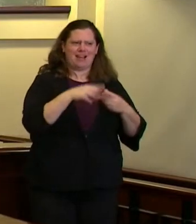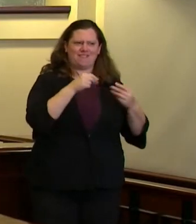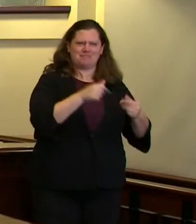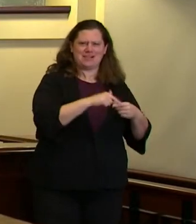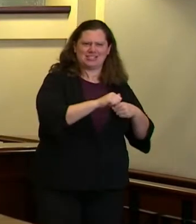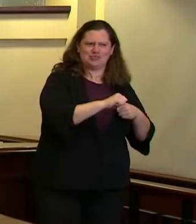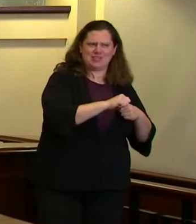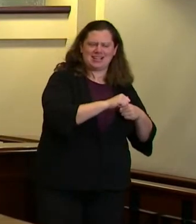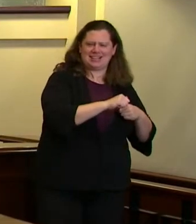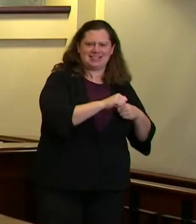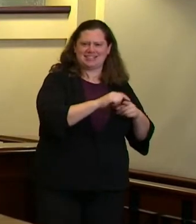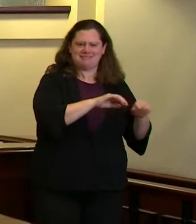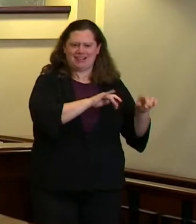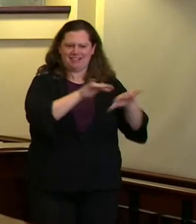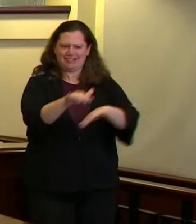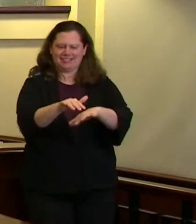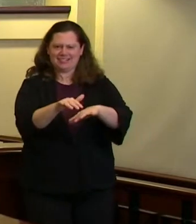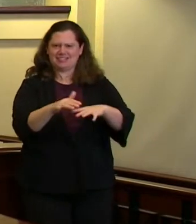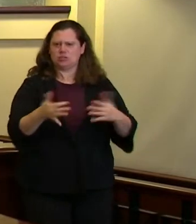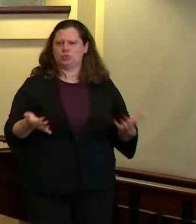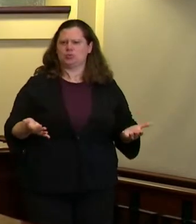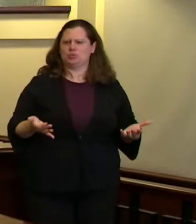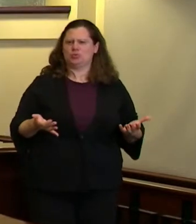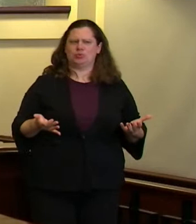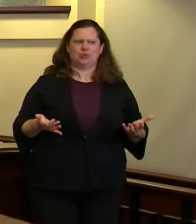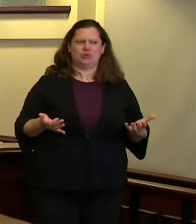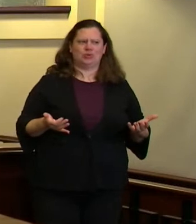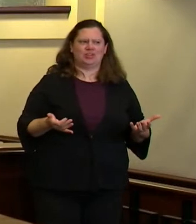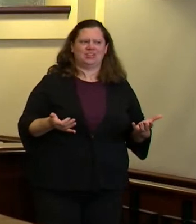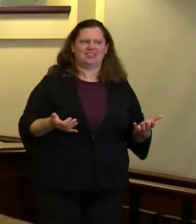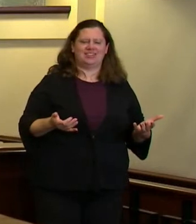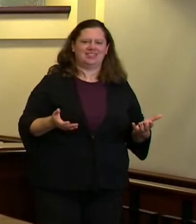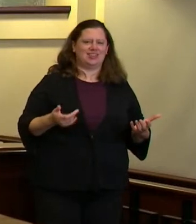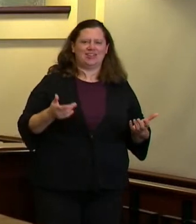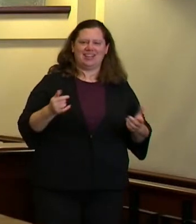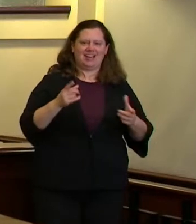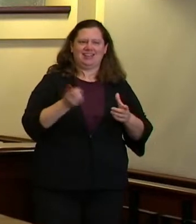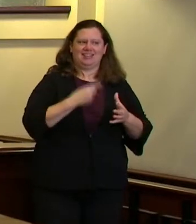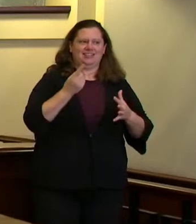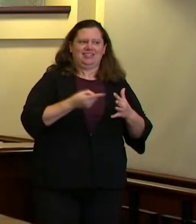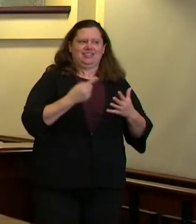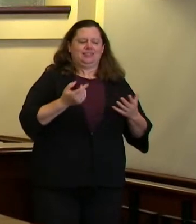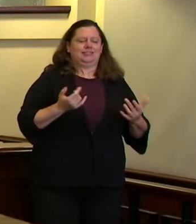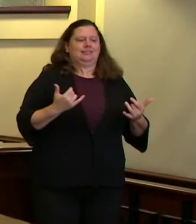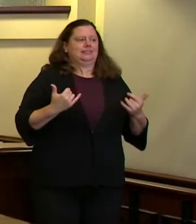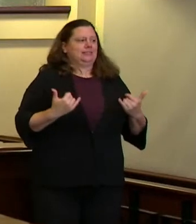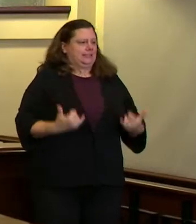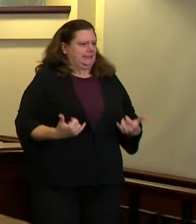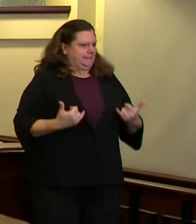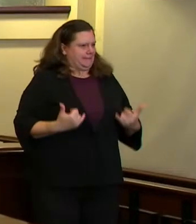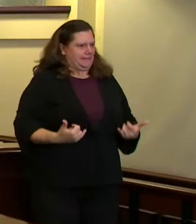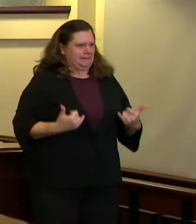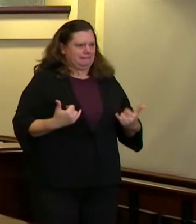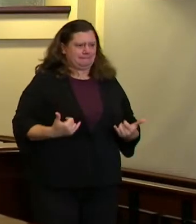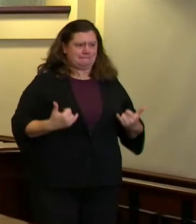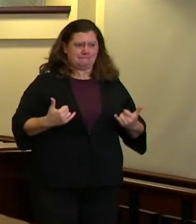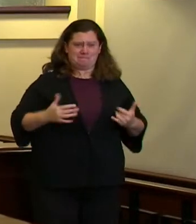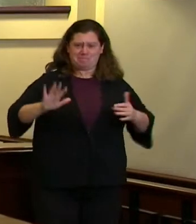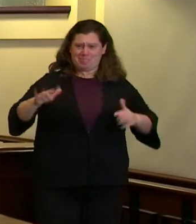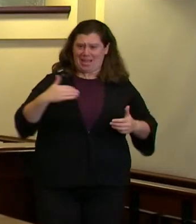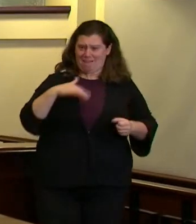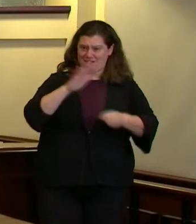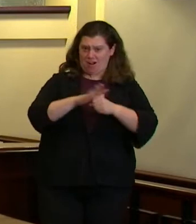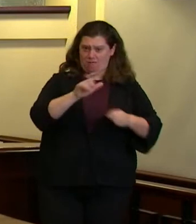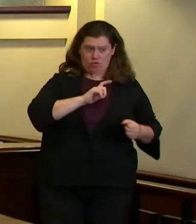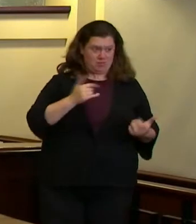that are used by police bureaus to determine whether or not in the immediate term we have enough officers one of those metrics is